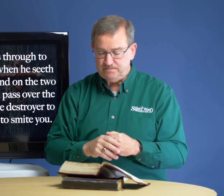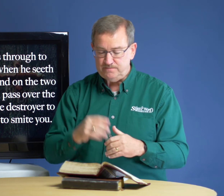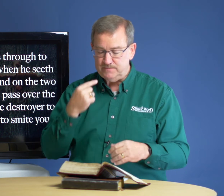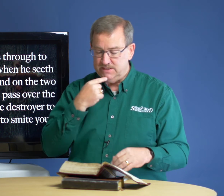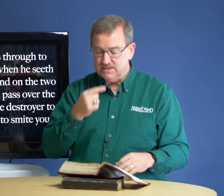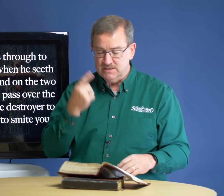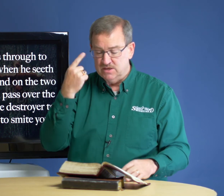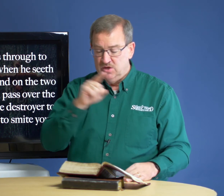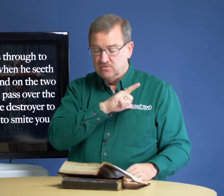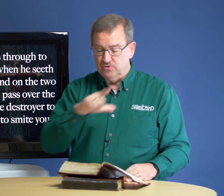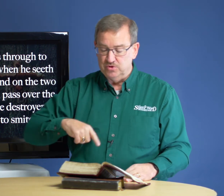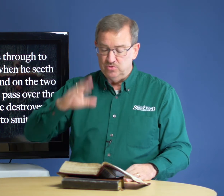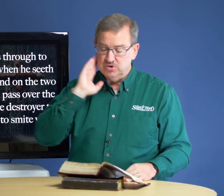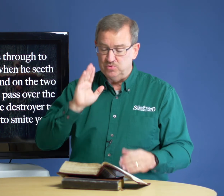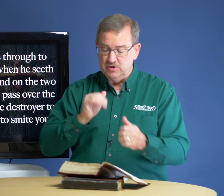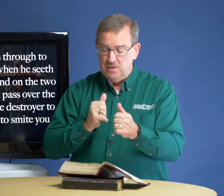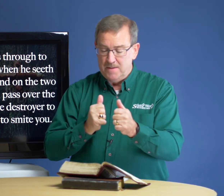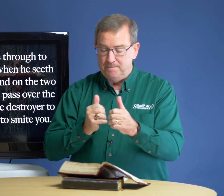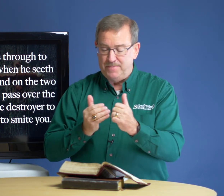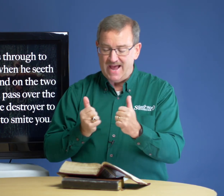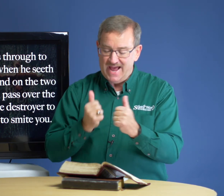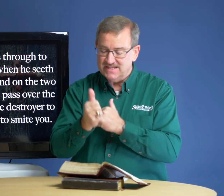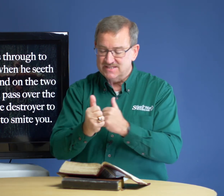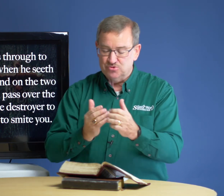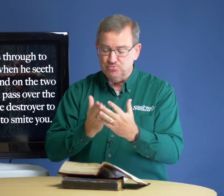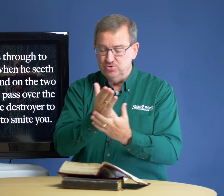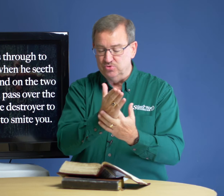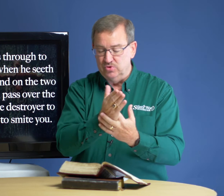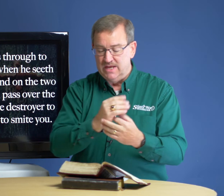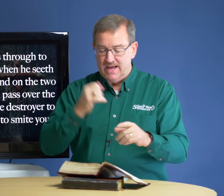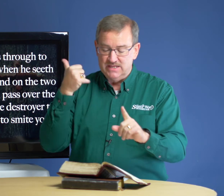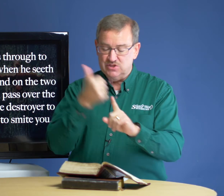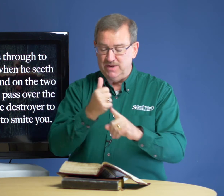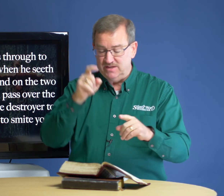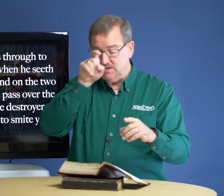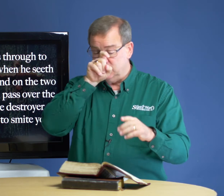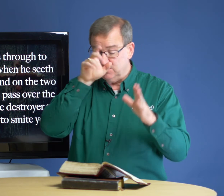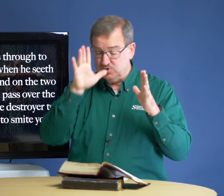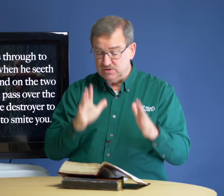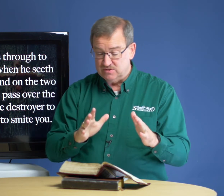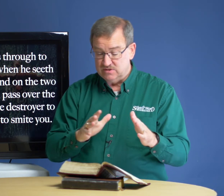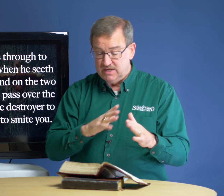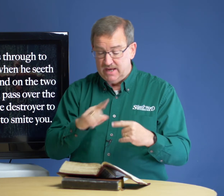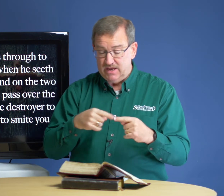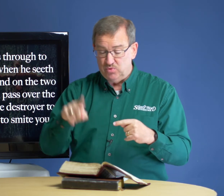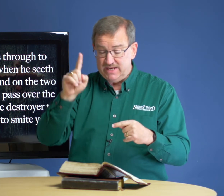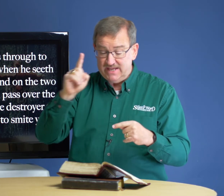It says, for the Lord will pass through and smite the Egyptians. And when he